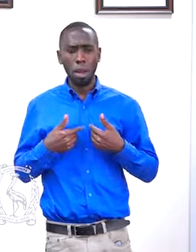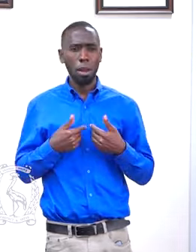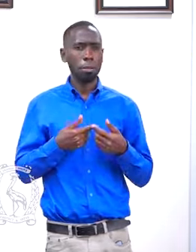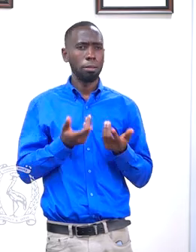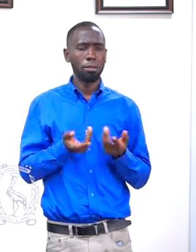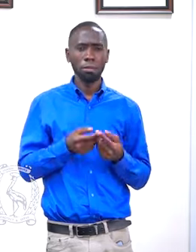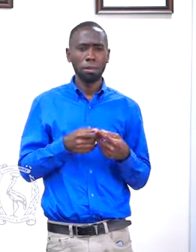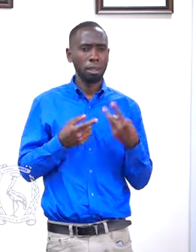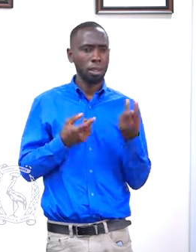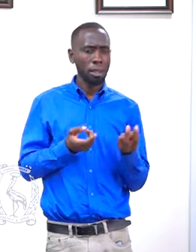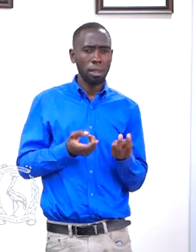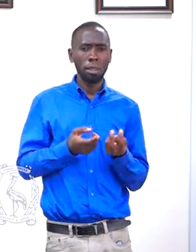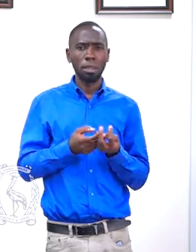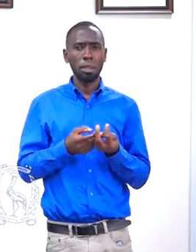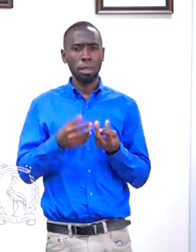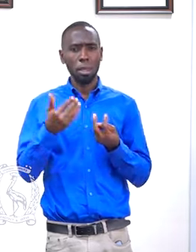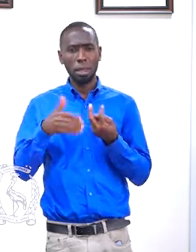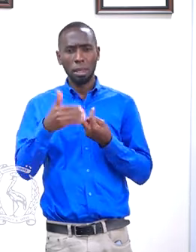paths.